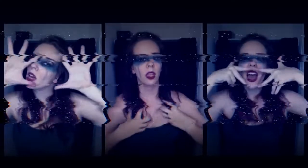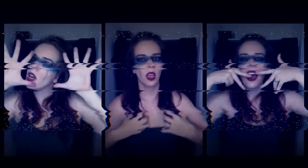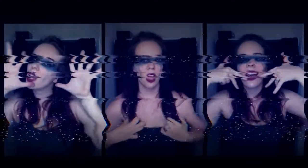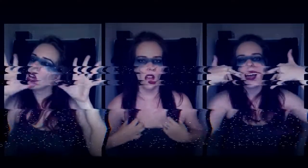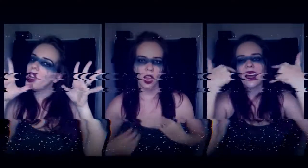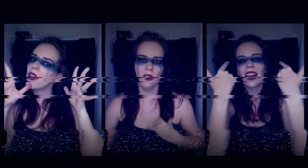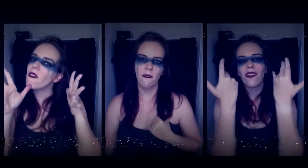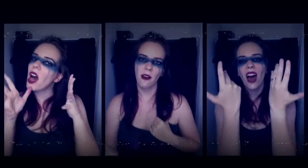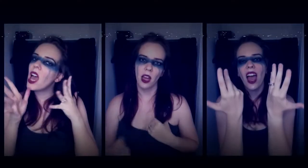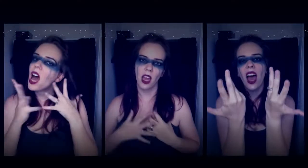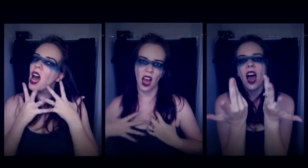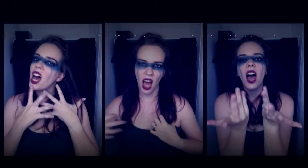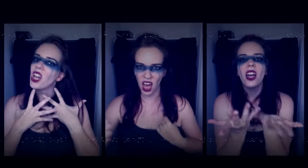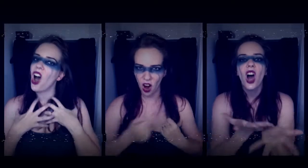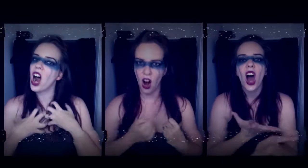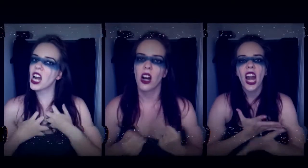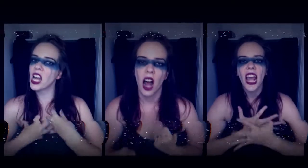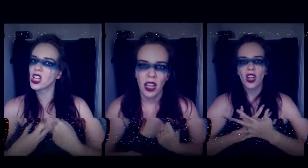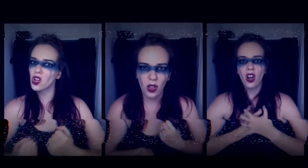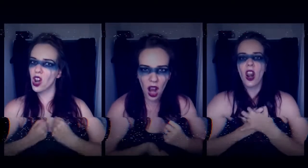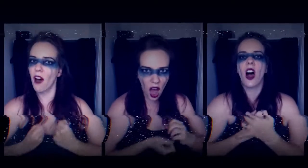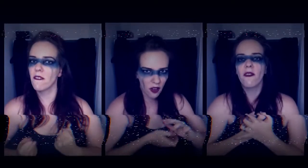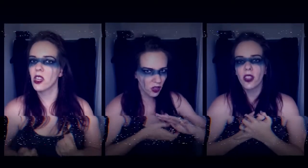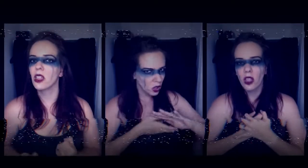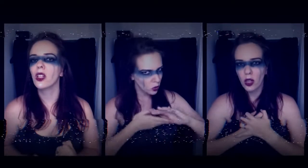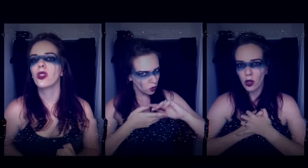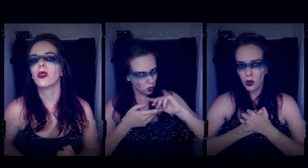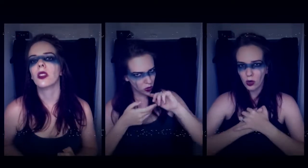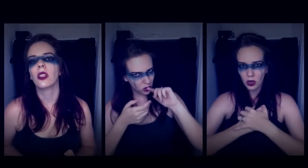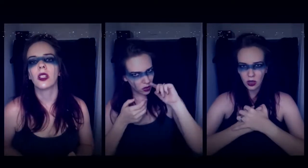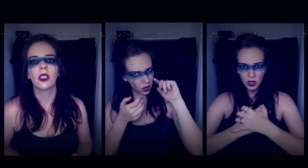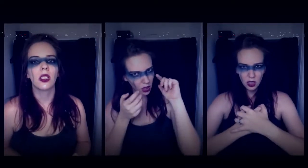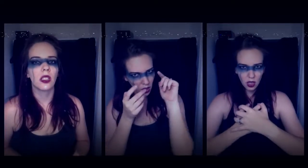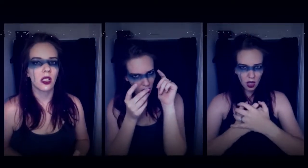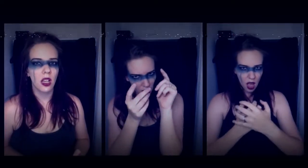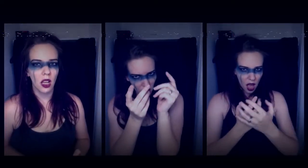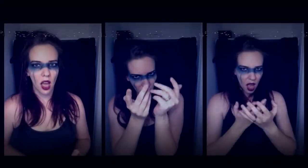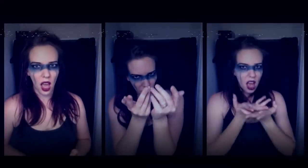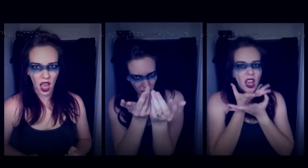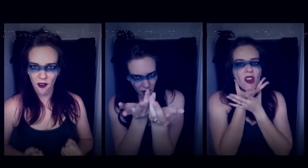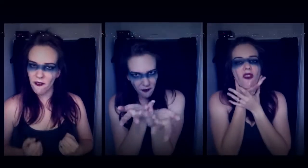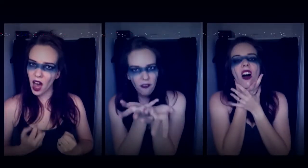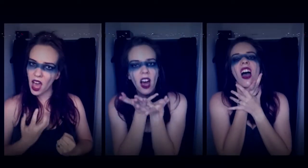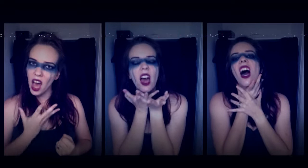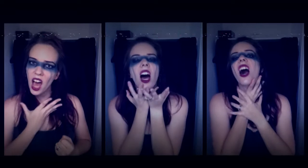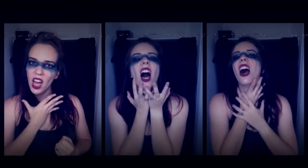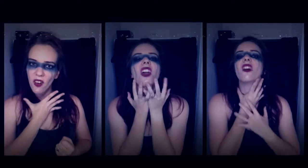If I had a heart, I could love you If I had a